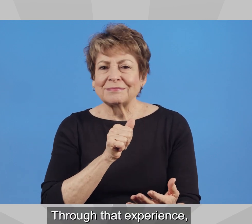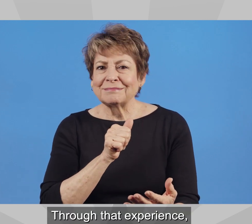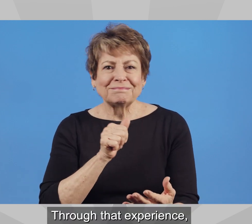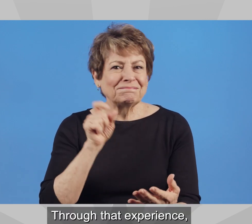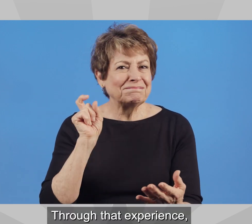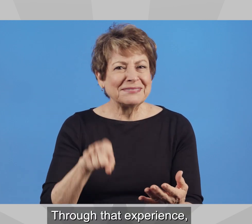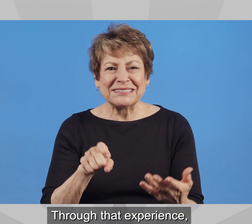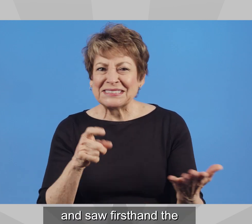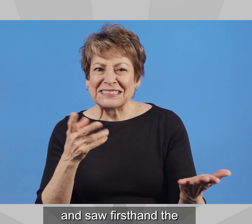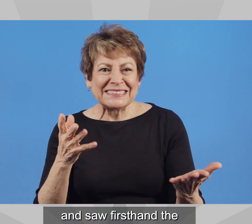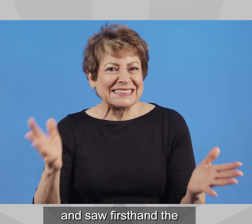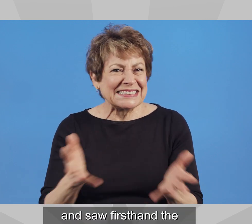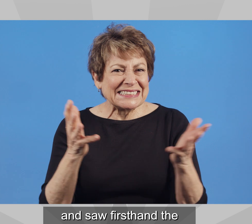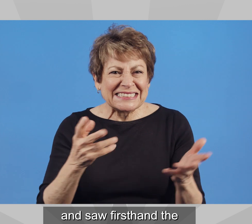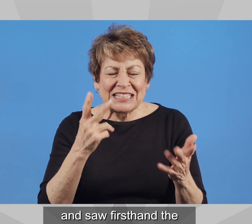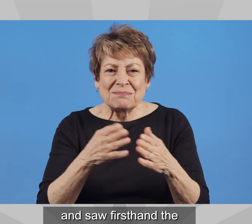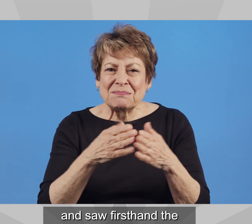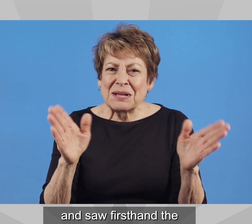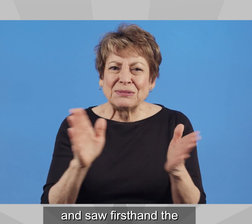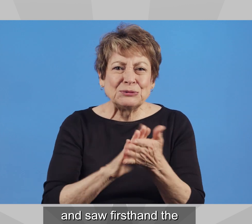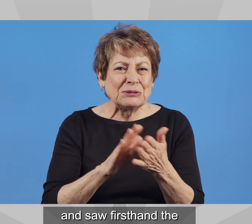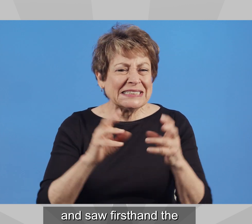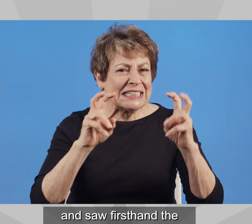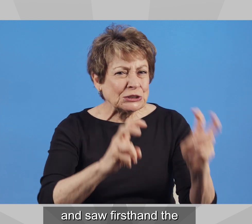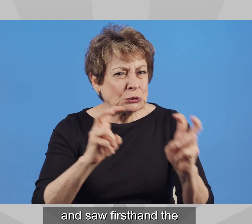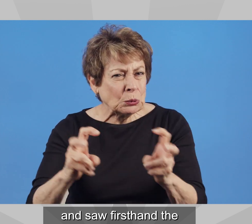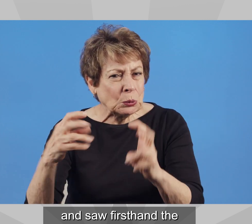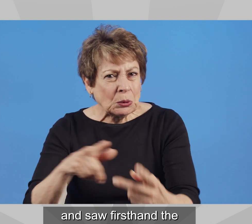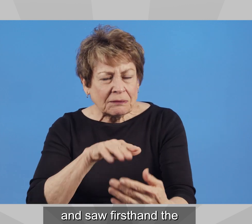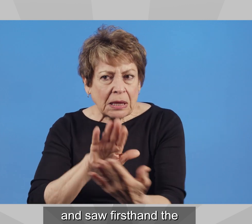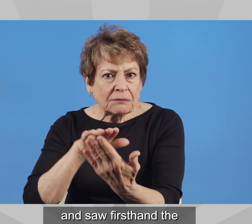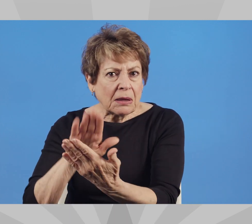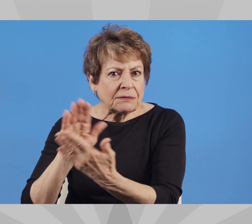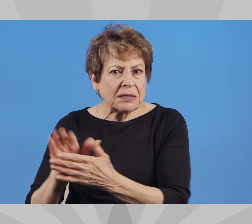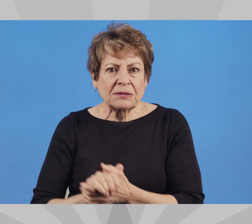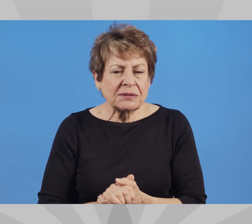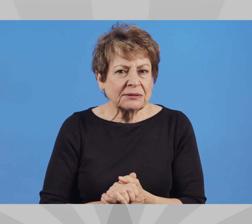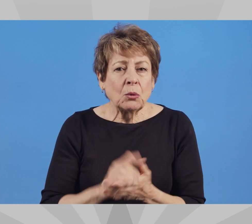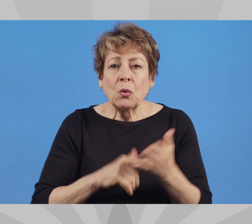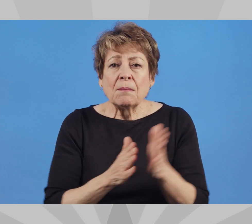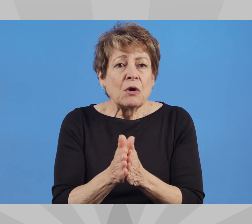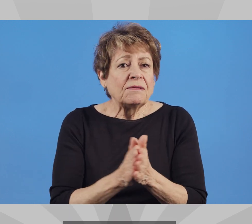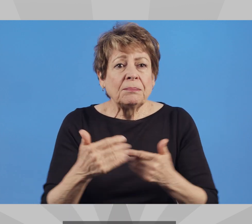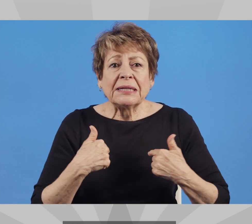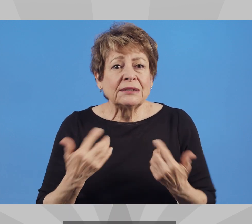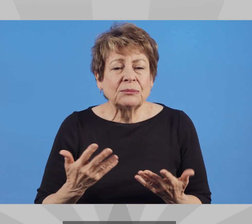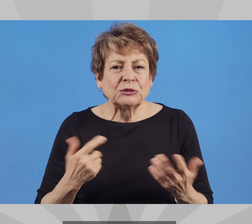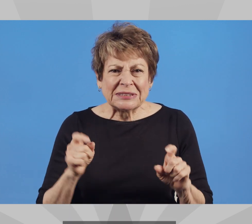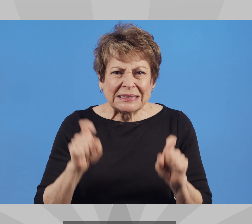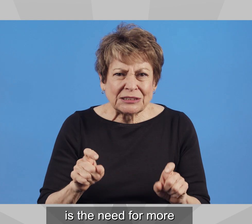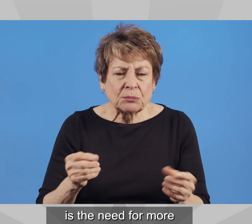traversed Arizona and saw firsthand the issues public schools face. What